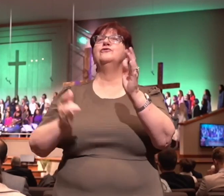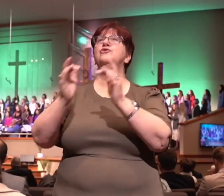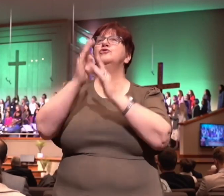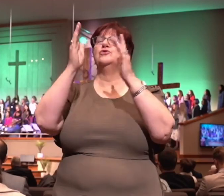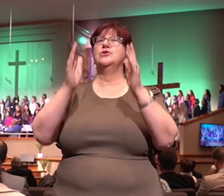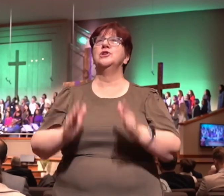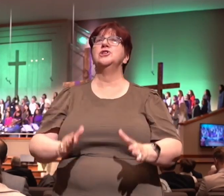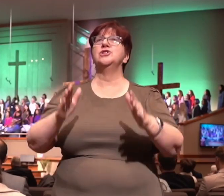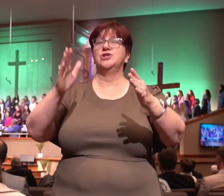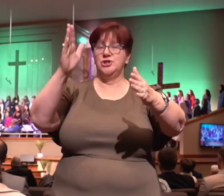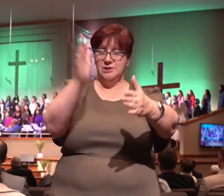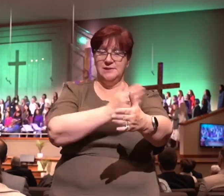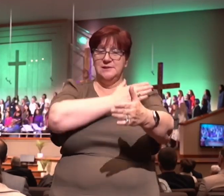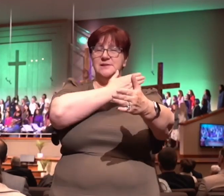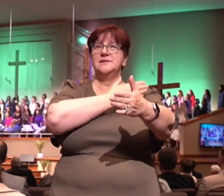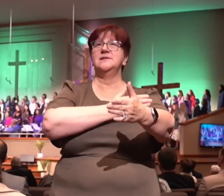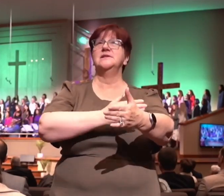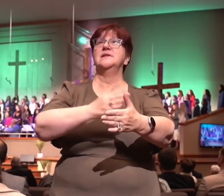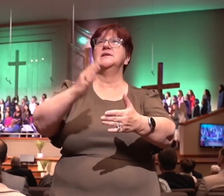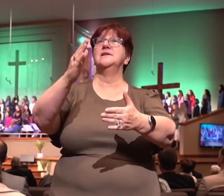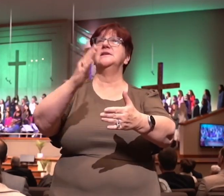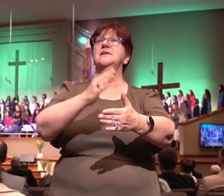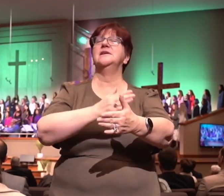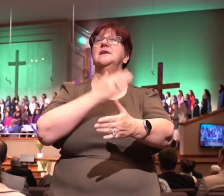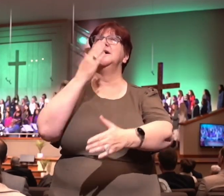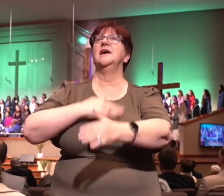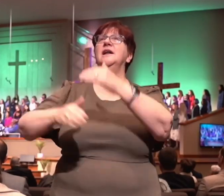then I'll it.